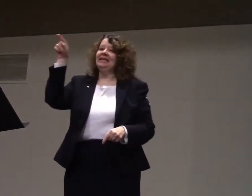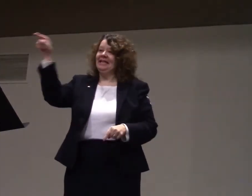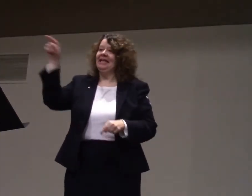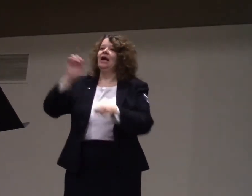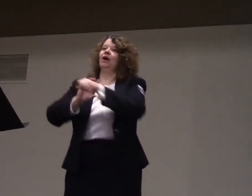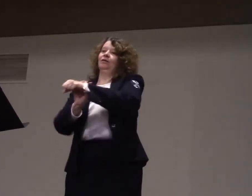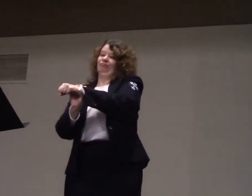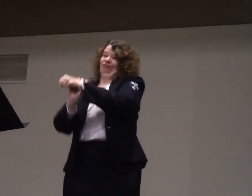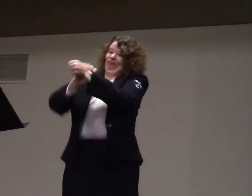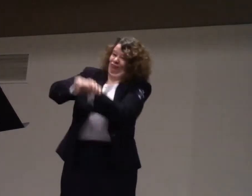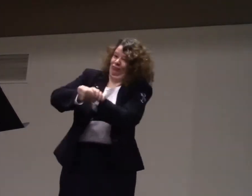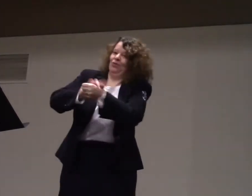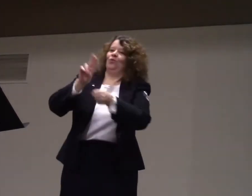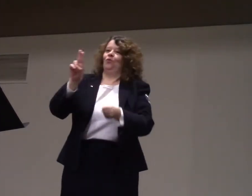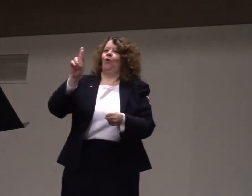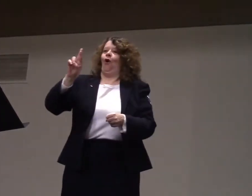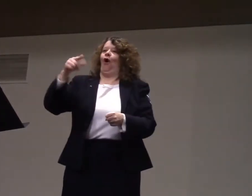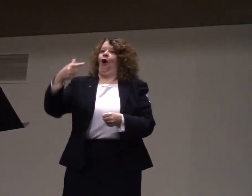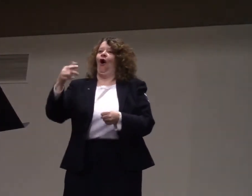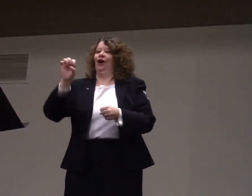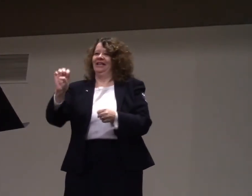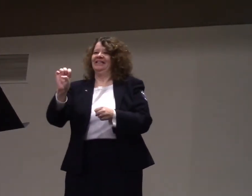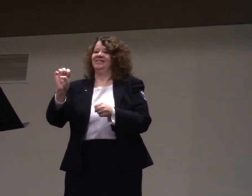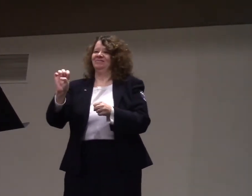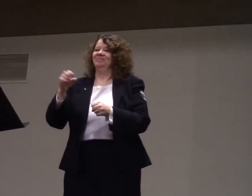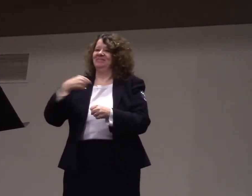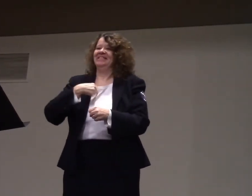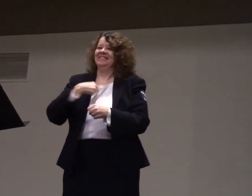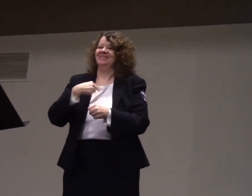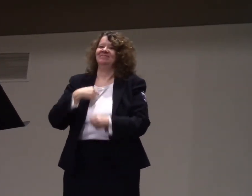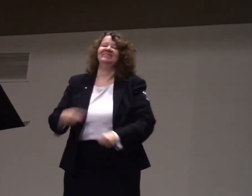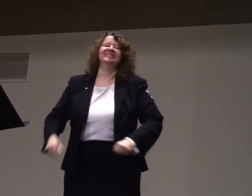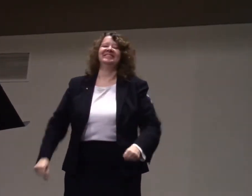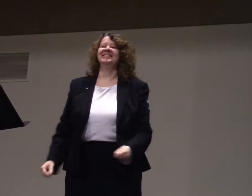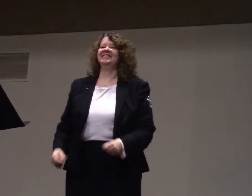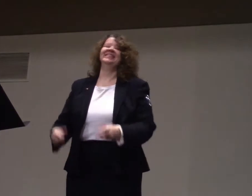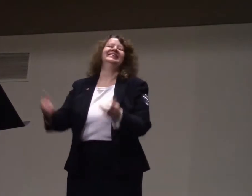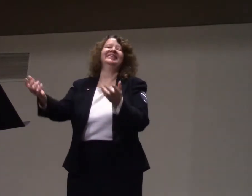could, I could do it as well. And Pat could kind of really encourage me to have 14 to go.